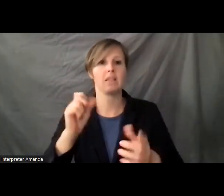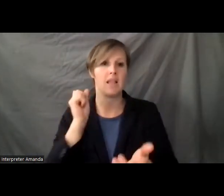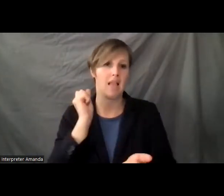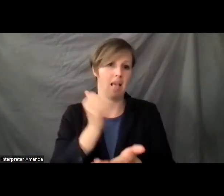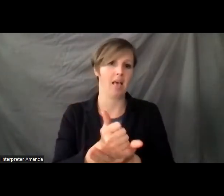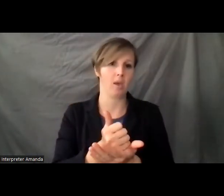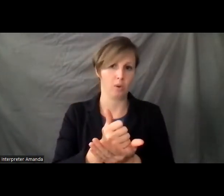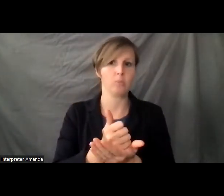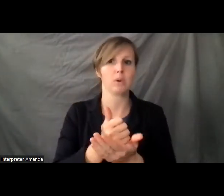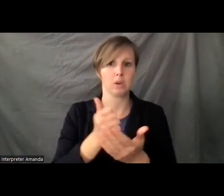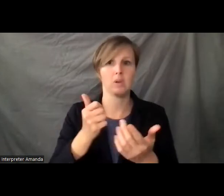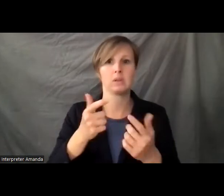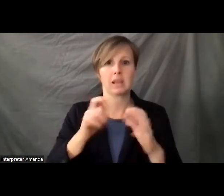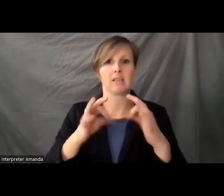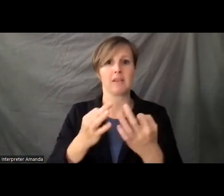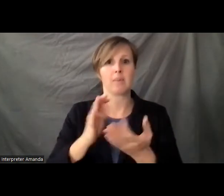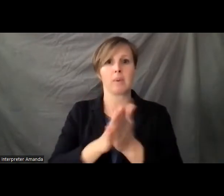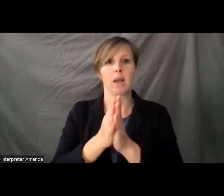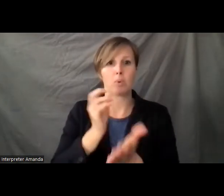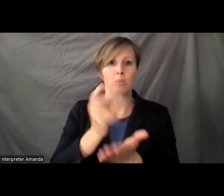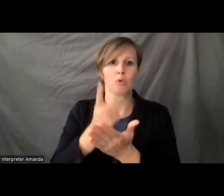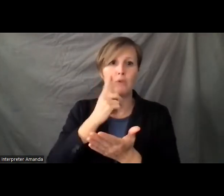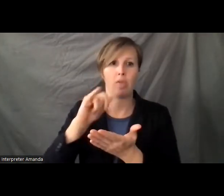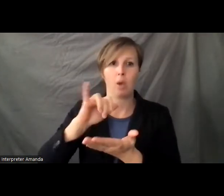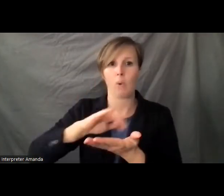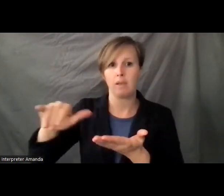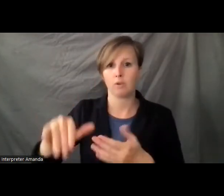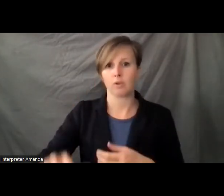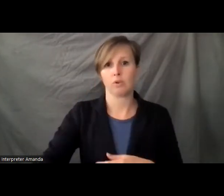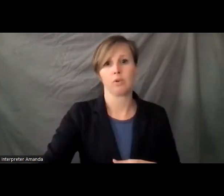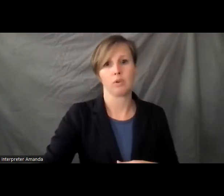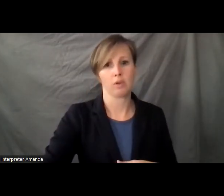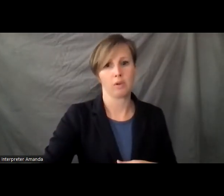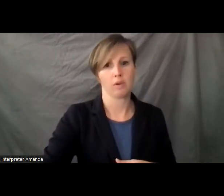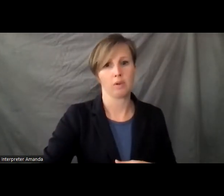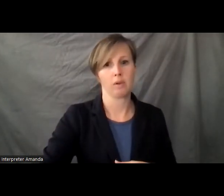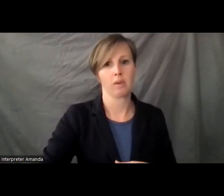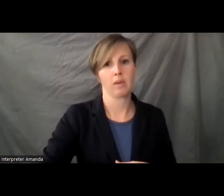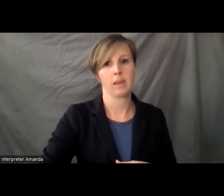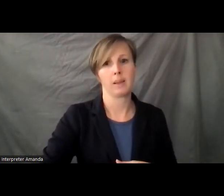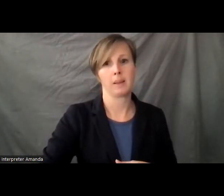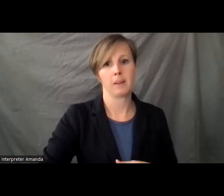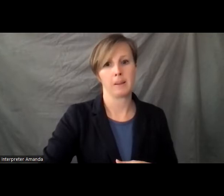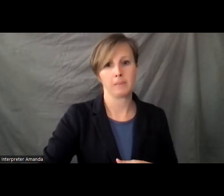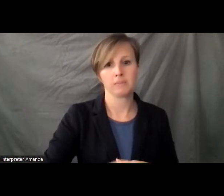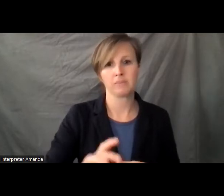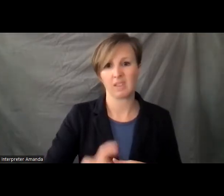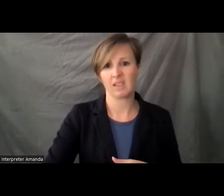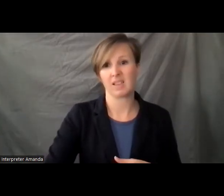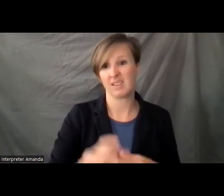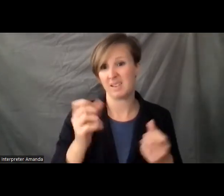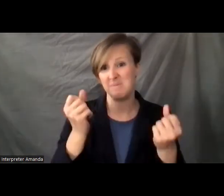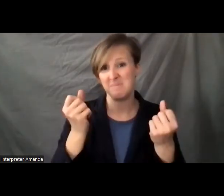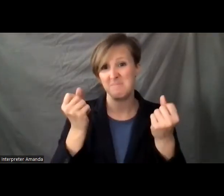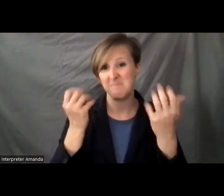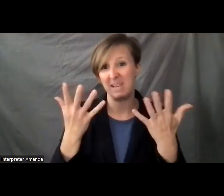15. when Nick 15. There many nights that they did not think Nick so. going to survive.